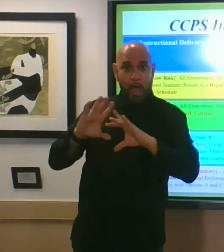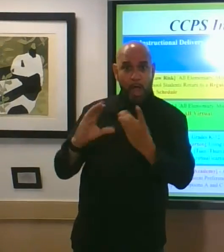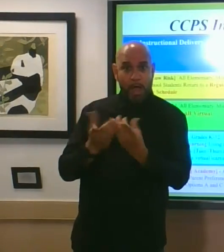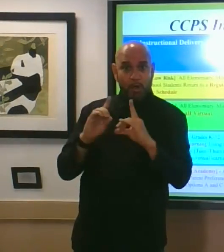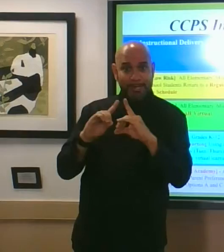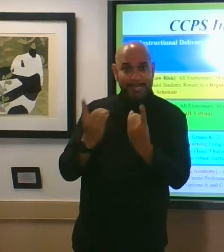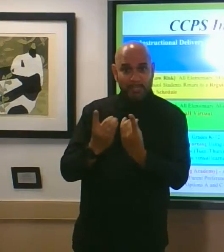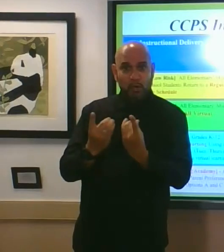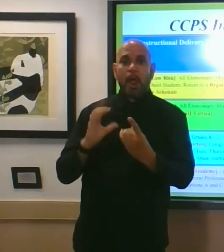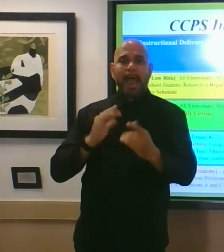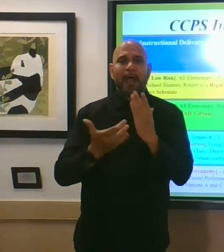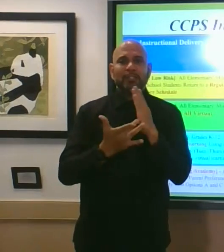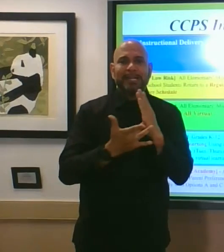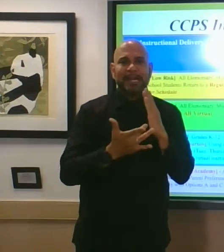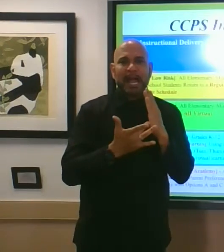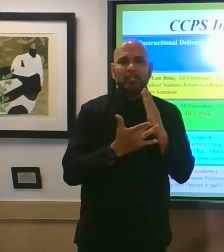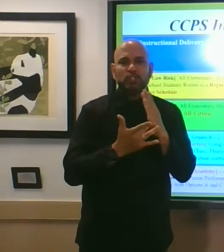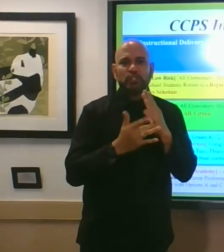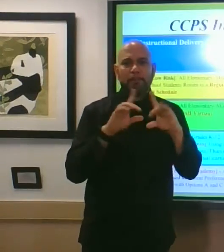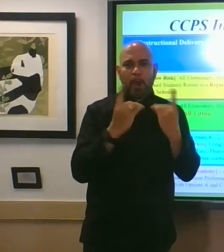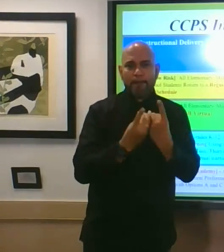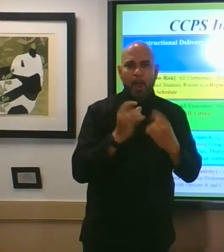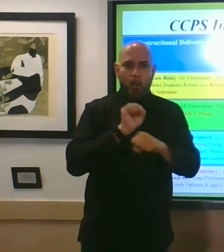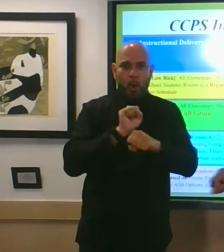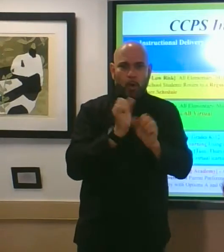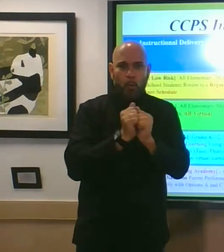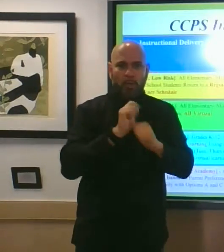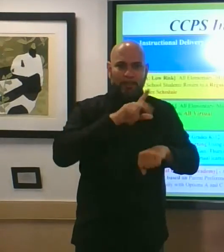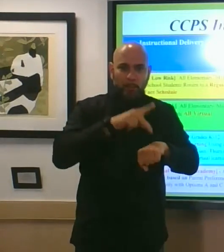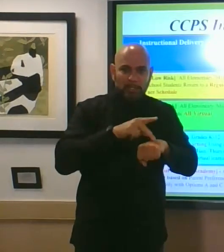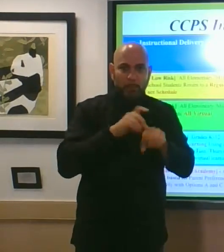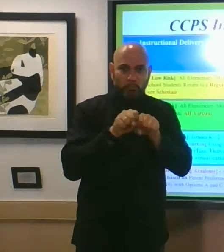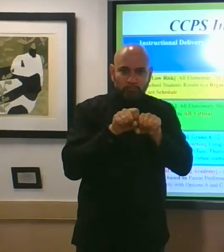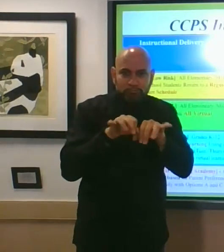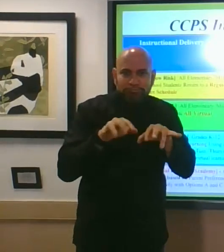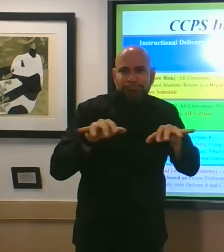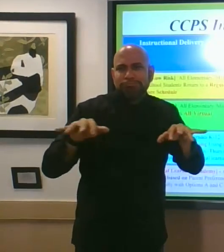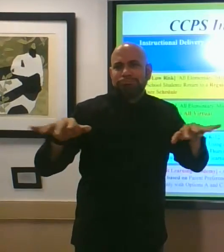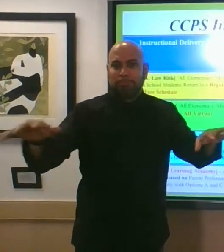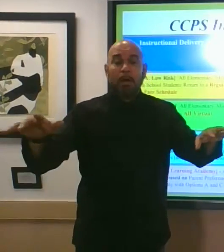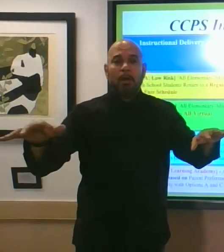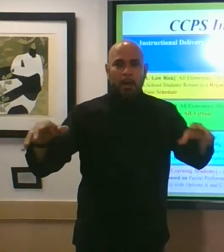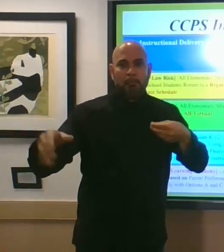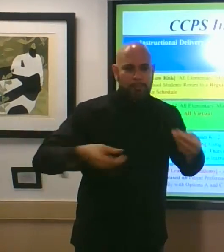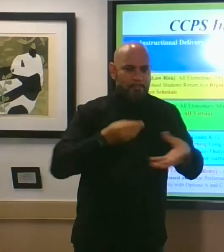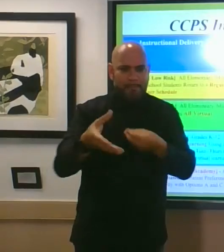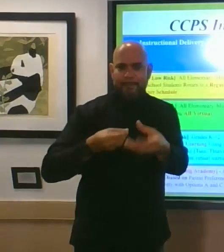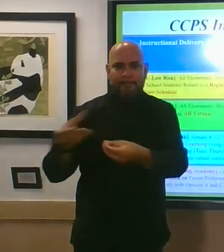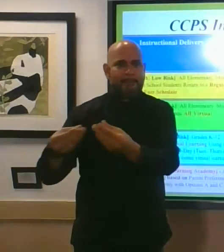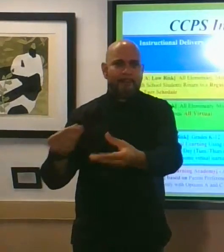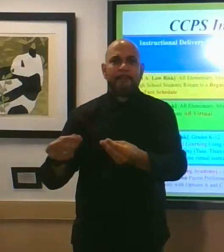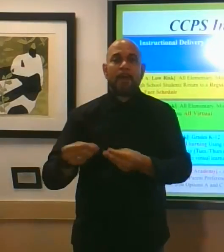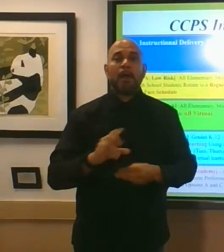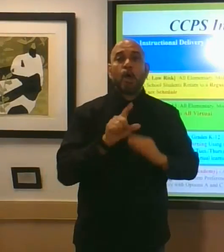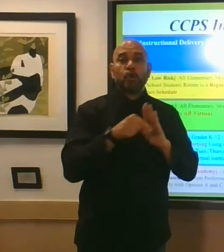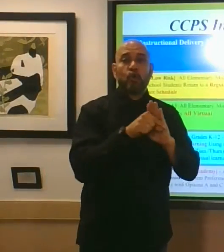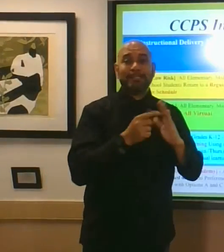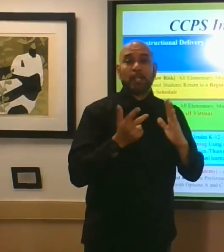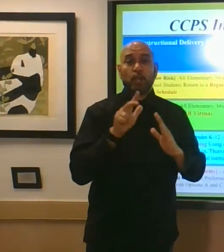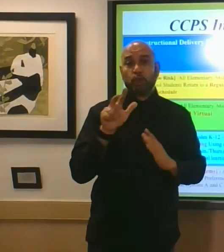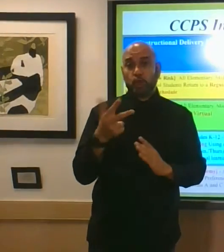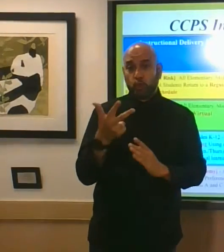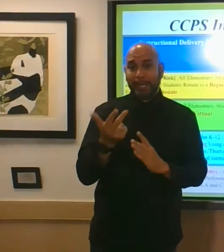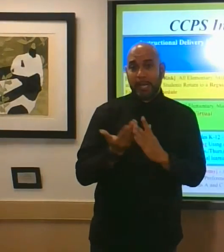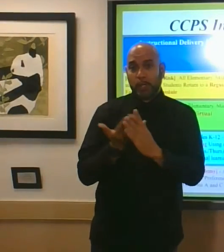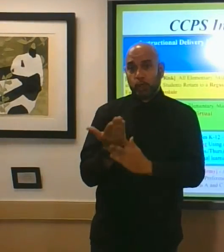technology department will be working with principals to roll those devices out issue those devices grades 3 through 12 we'll be